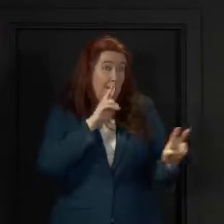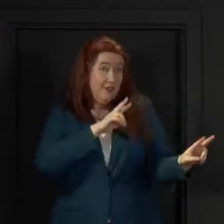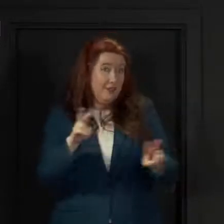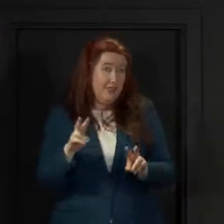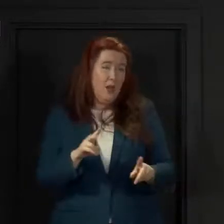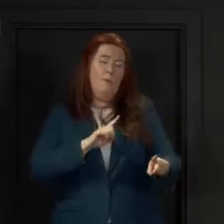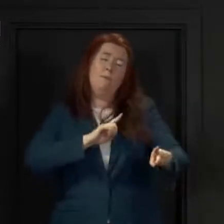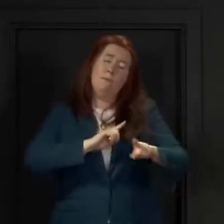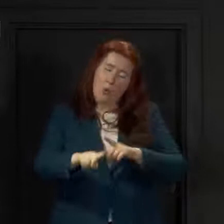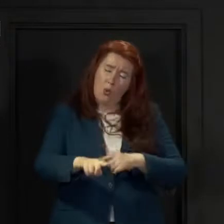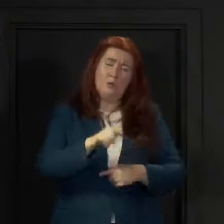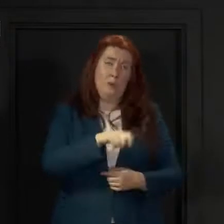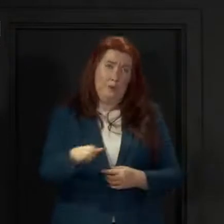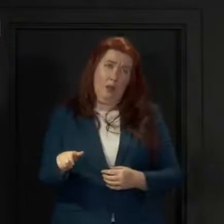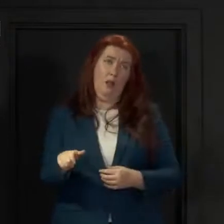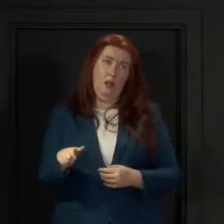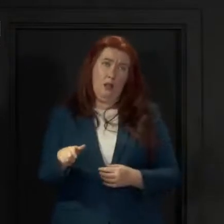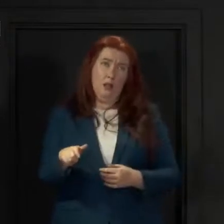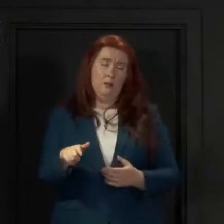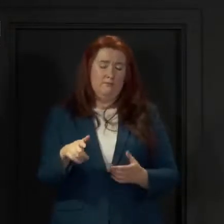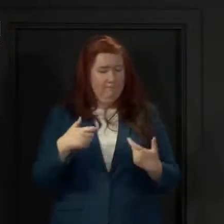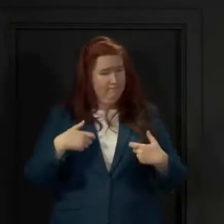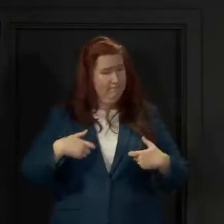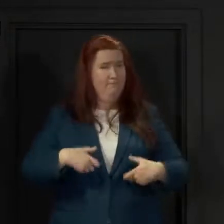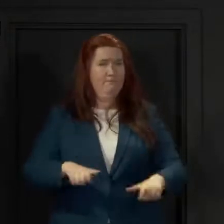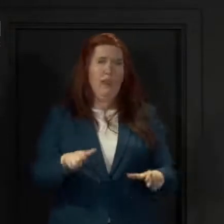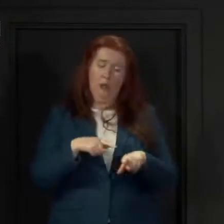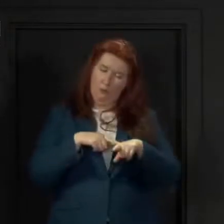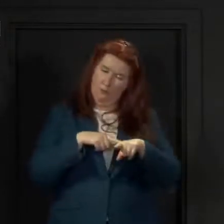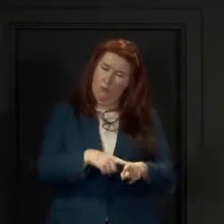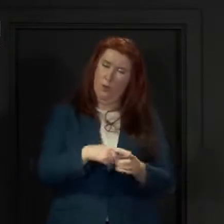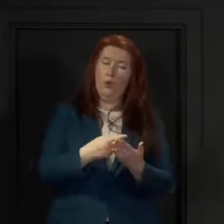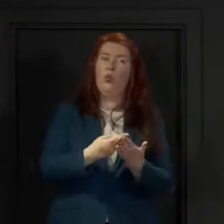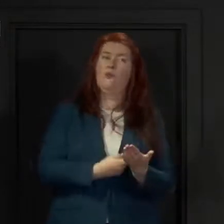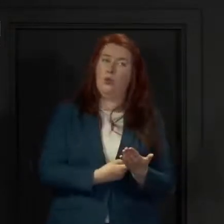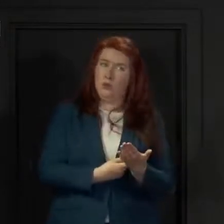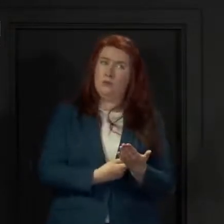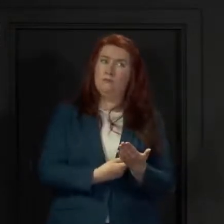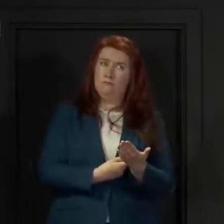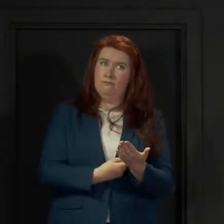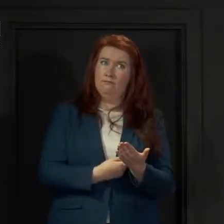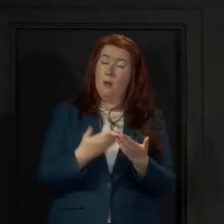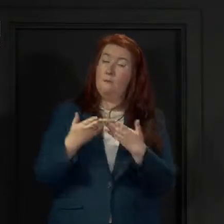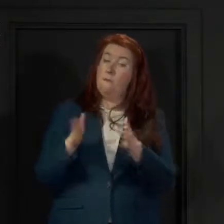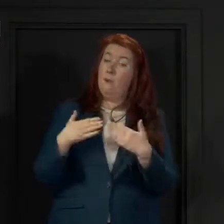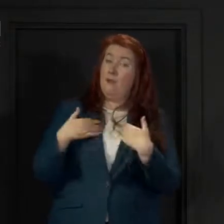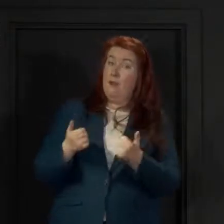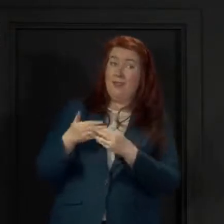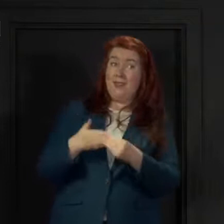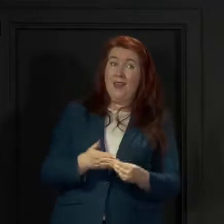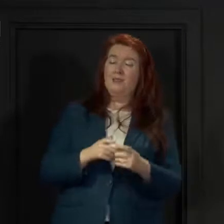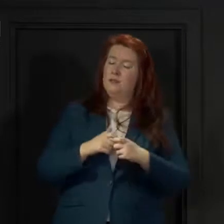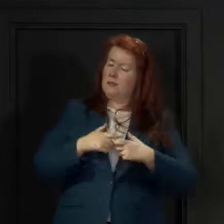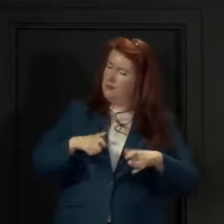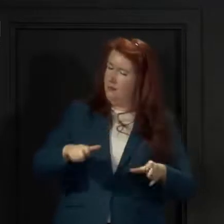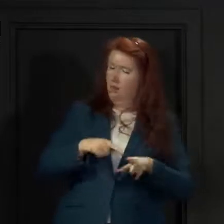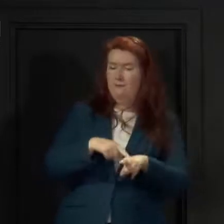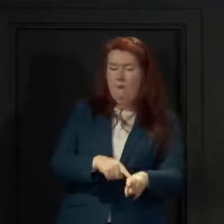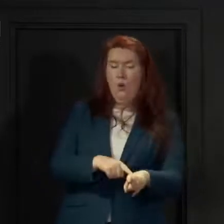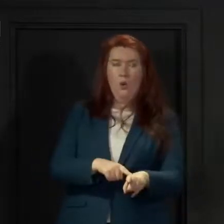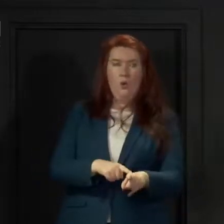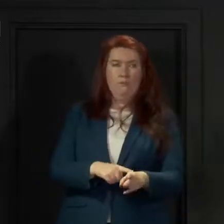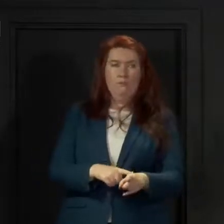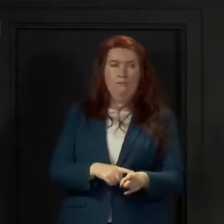vast majority of people continue to follow the public health guidance and the rules as they have done